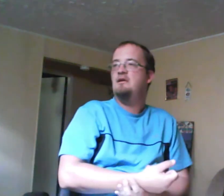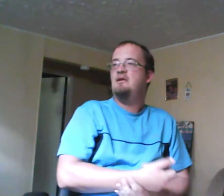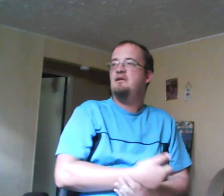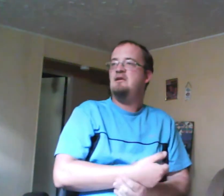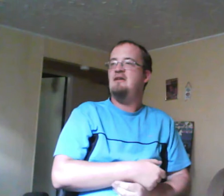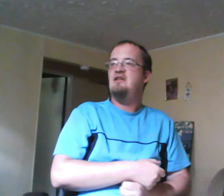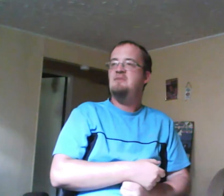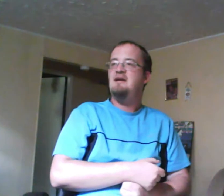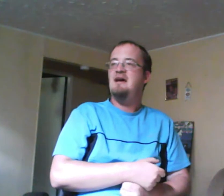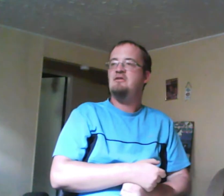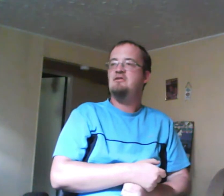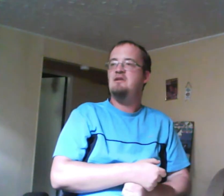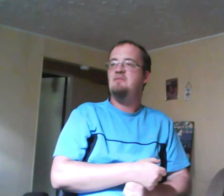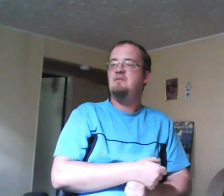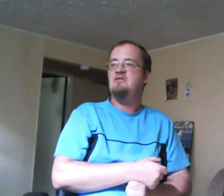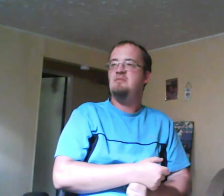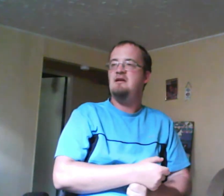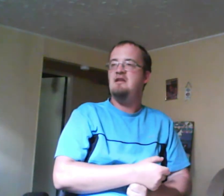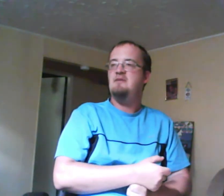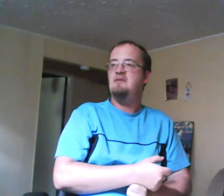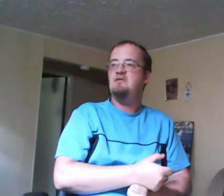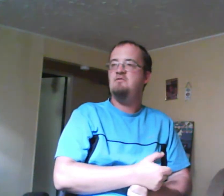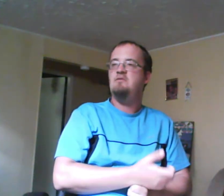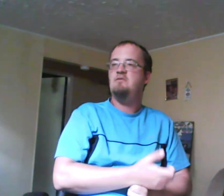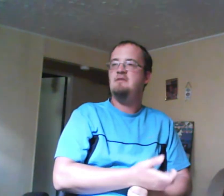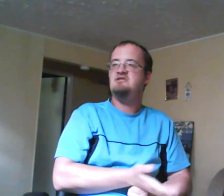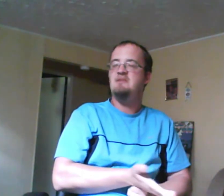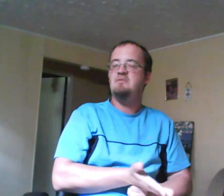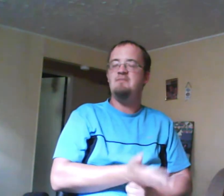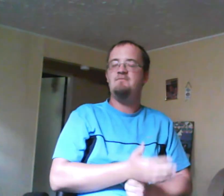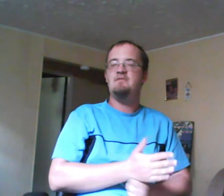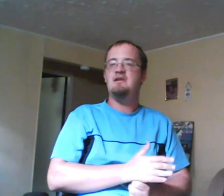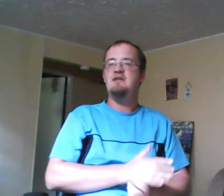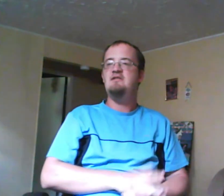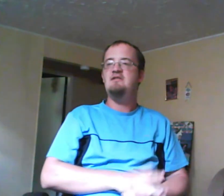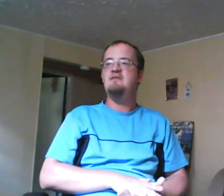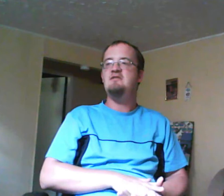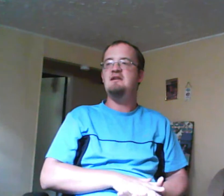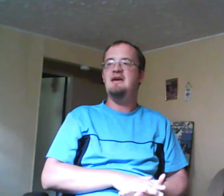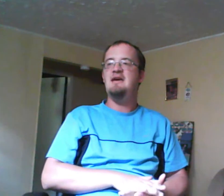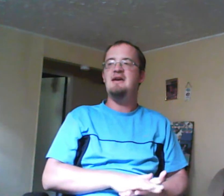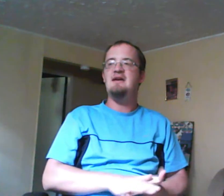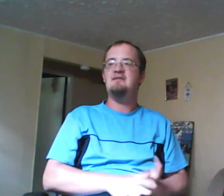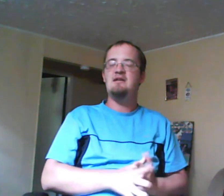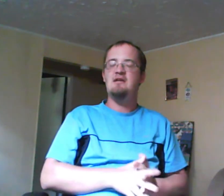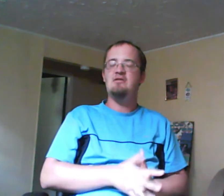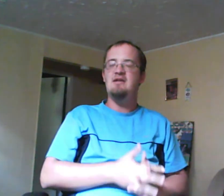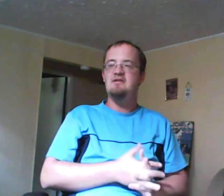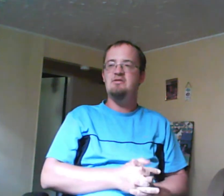Now, Esme had her good moments, too, but Esme was in weird relationships. But in Season 17, aka Next Class Season 3,